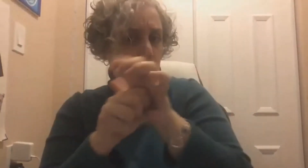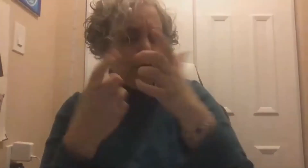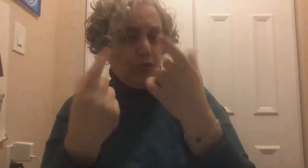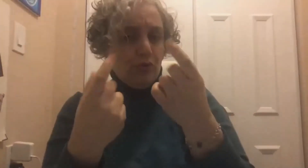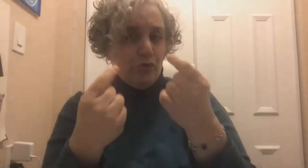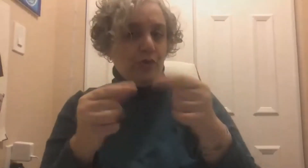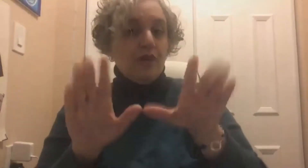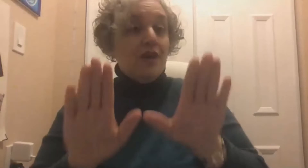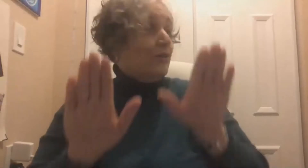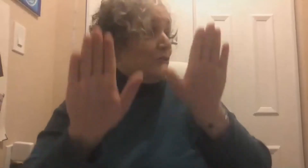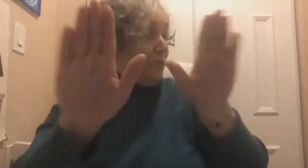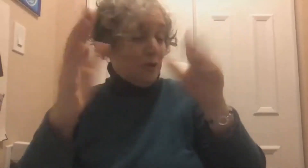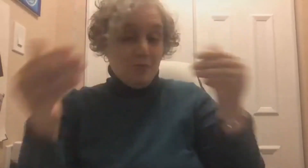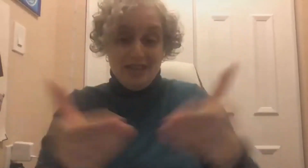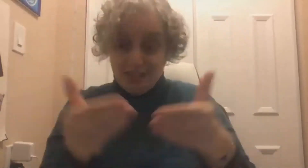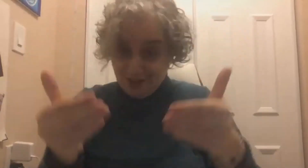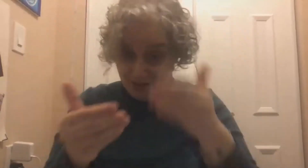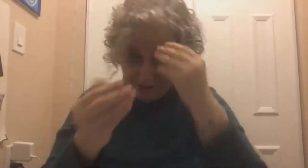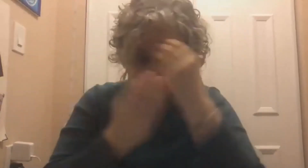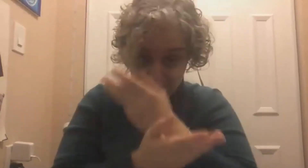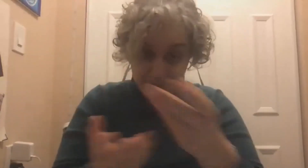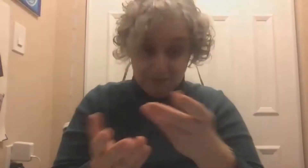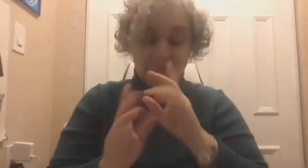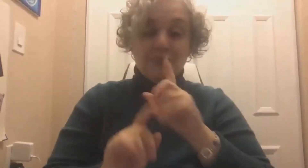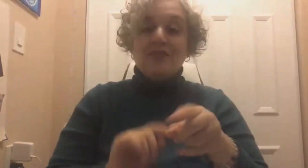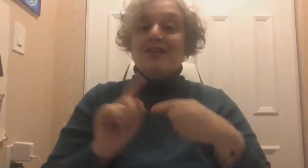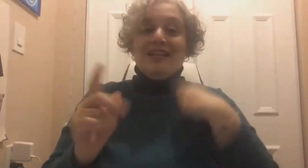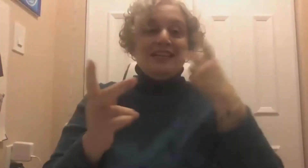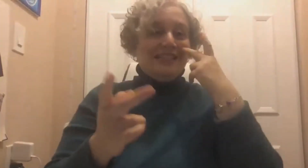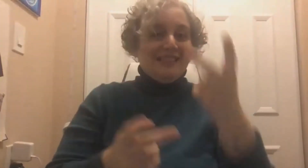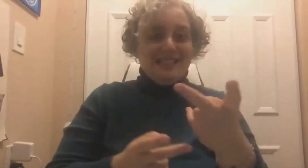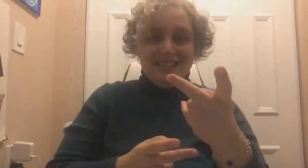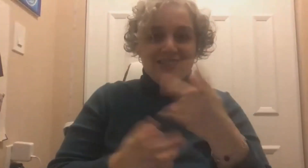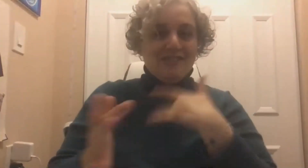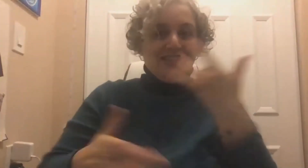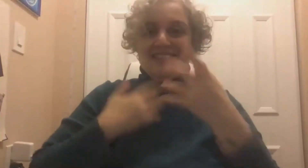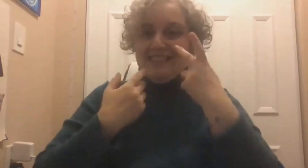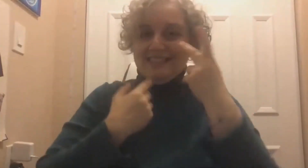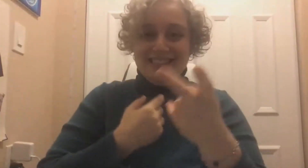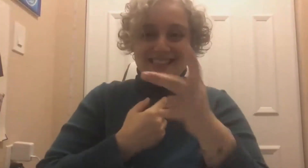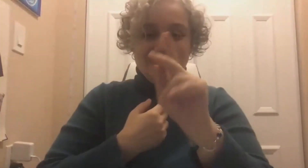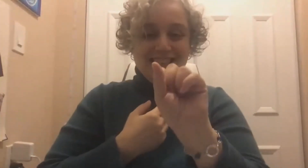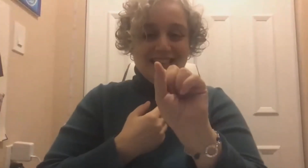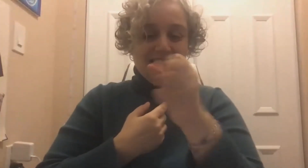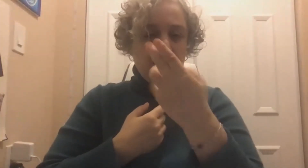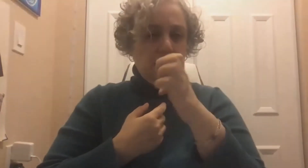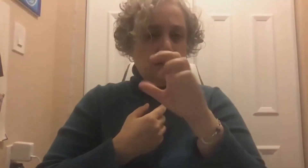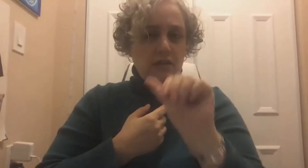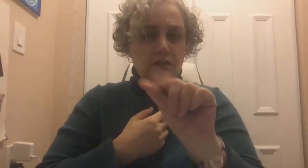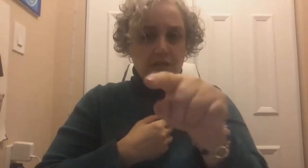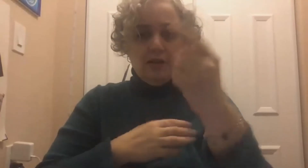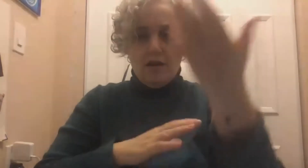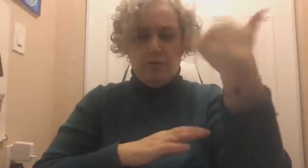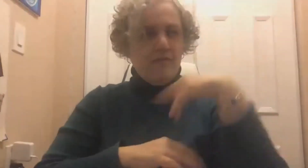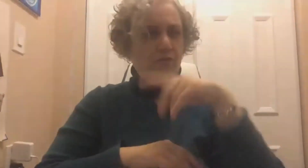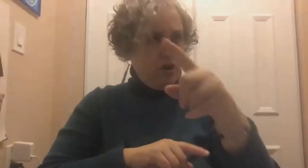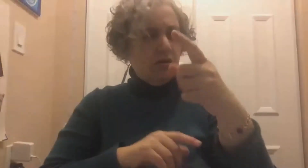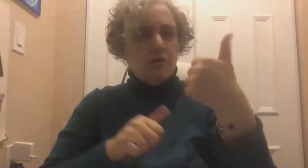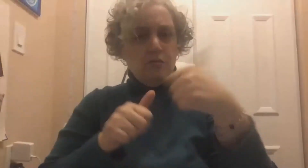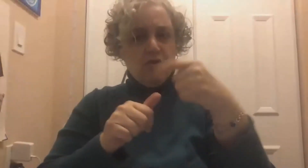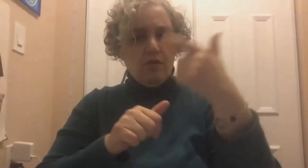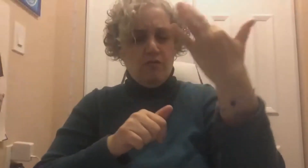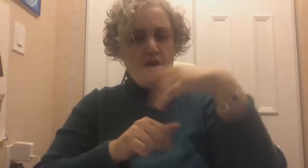Well, it's great to be here. It's so good to see Shay. Shay, I think you were one of my last speeches